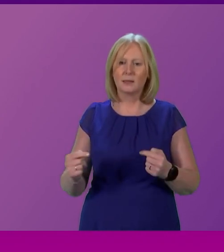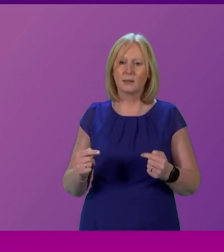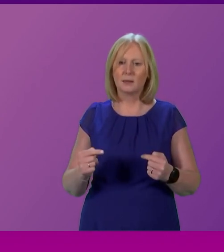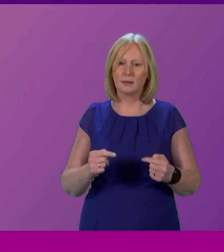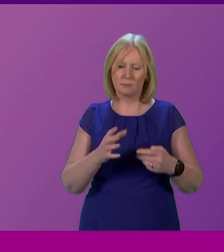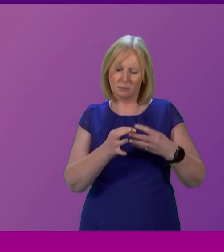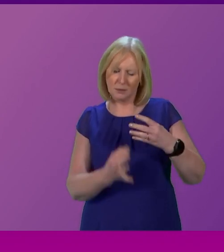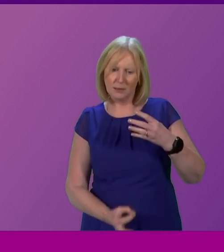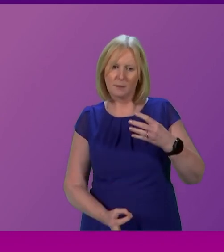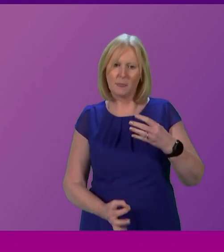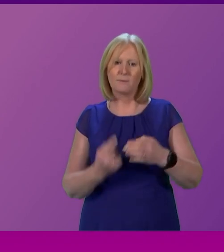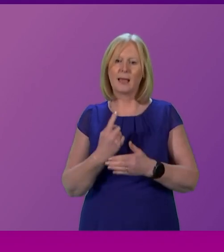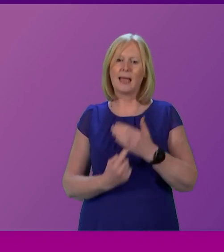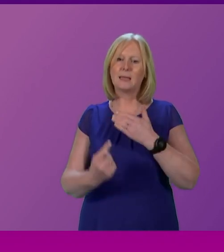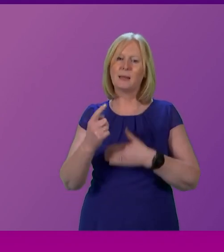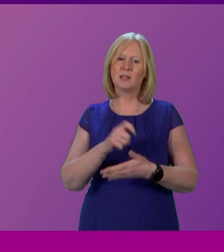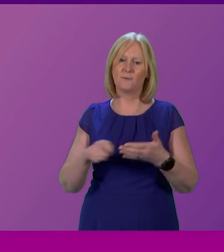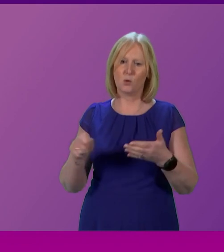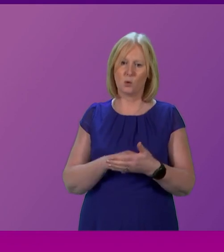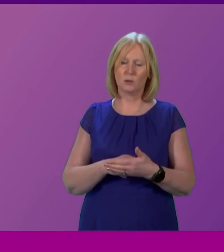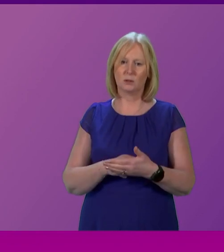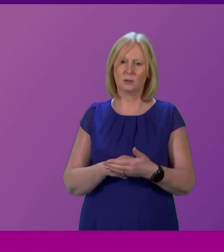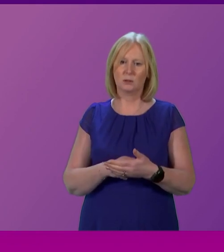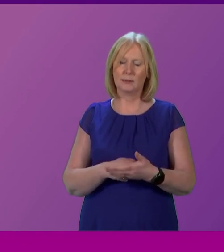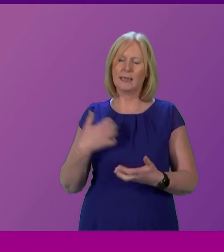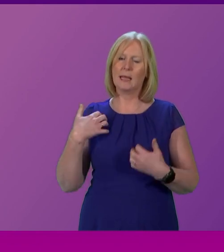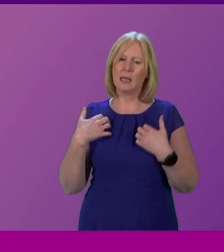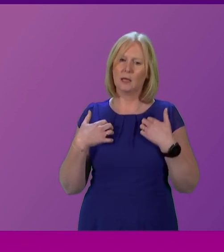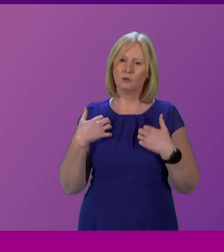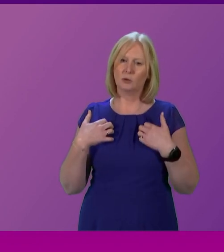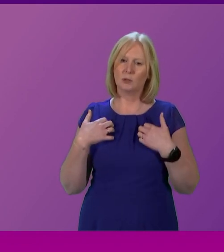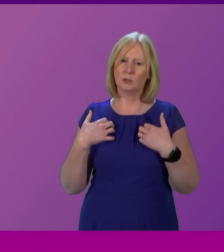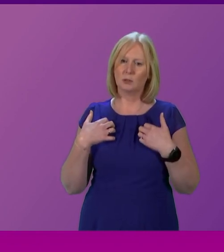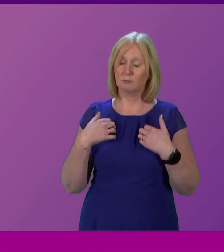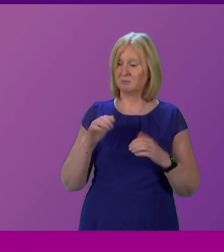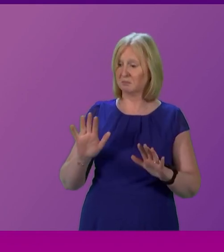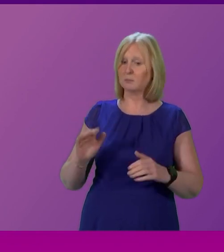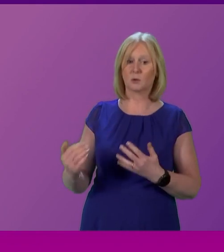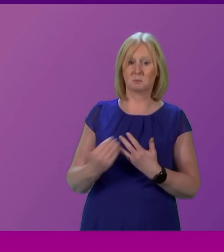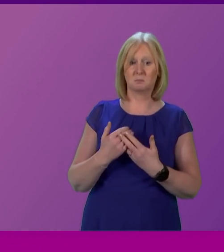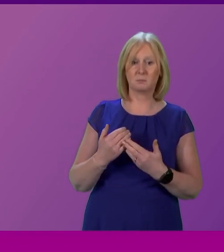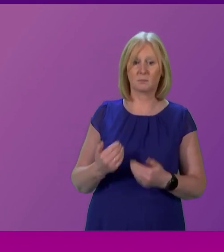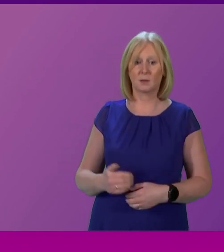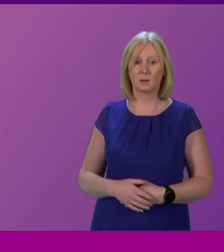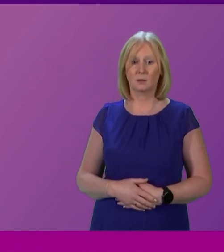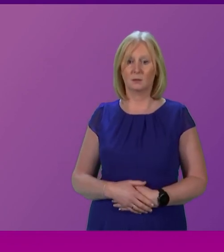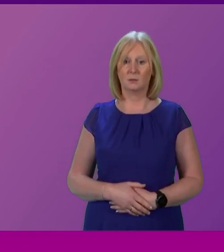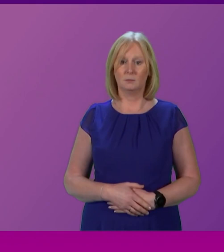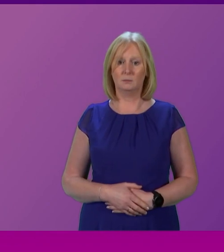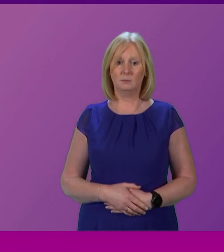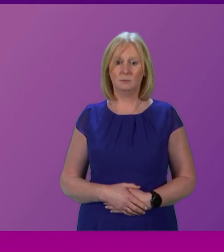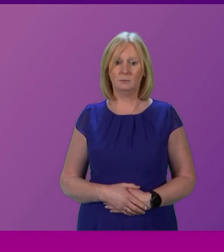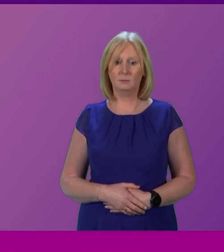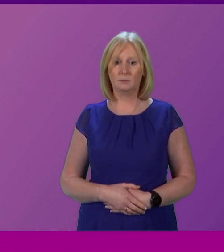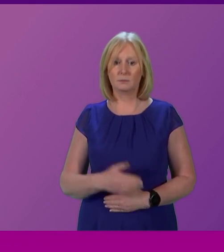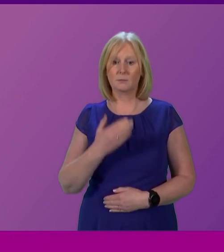differentials over an independence vote. And I think it is fascinating. More than happy to. I'll not even ask a question. I